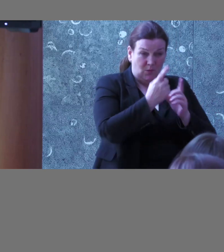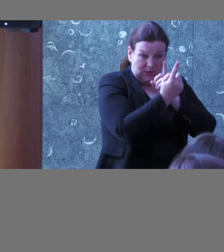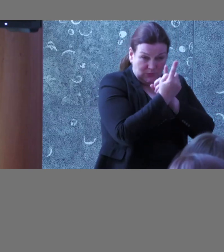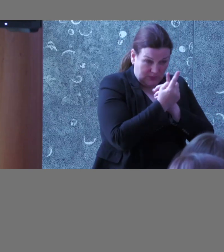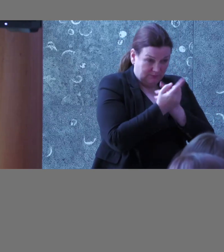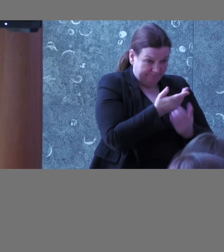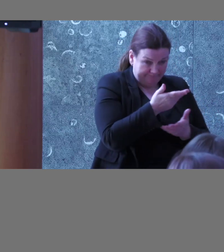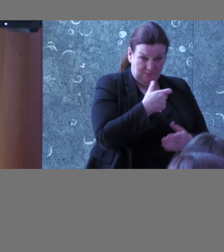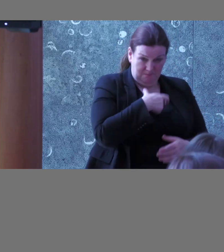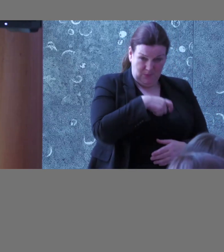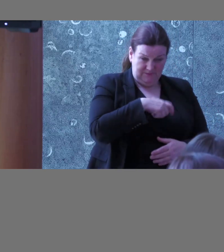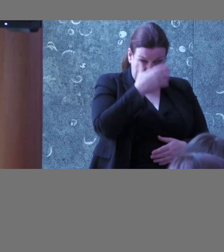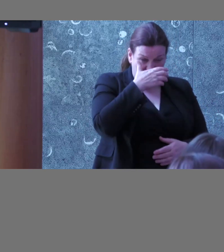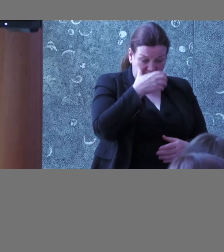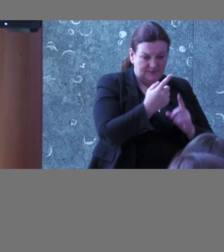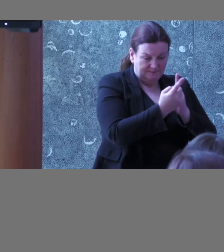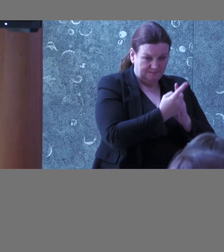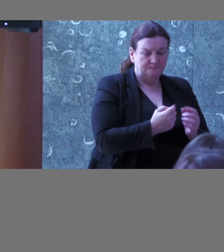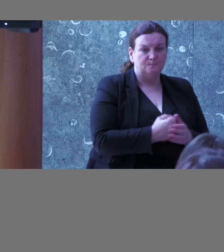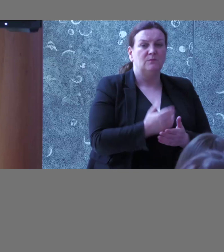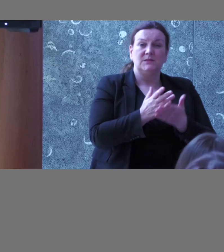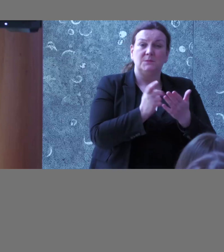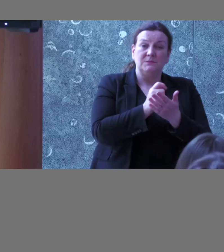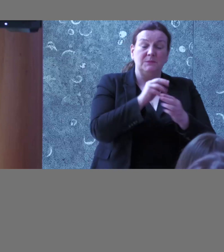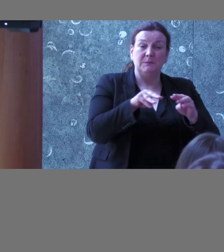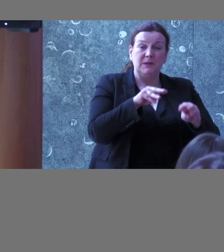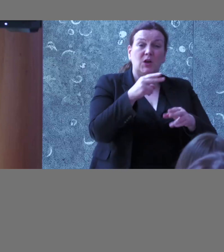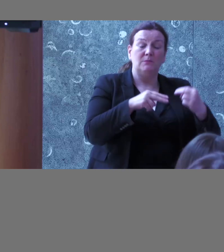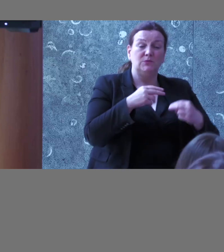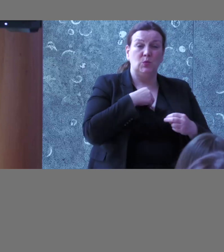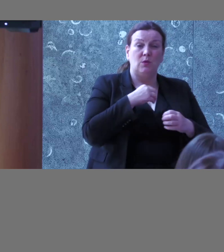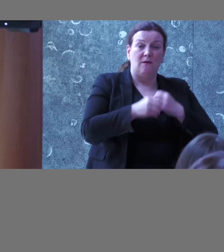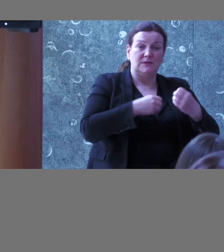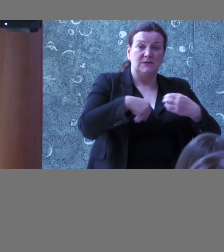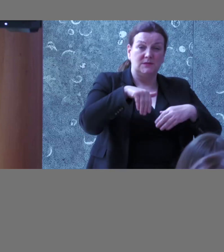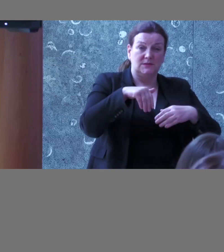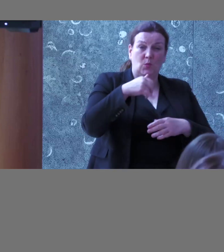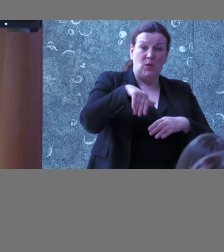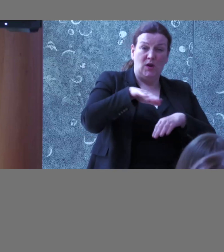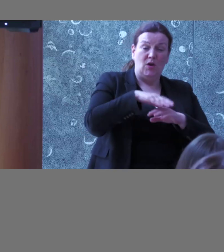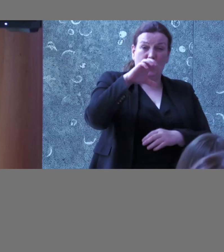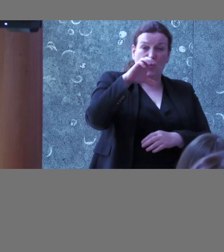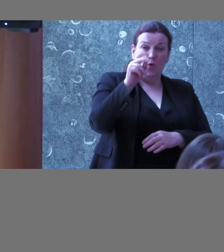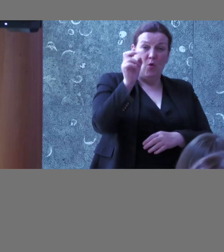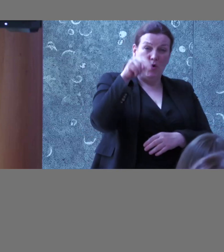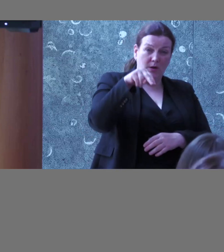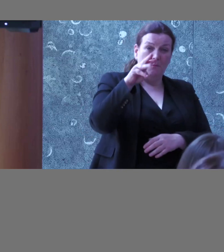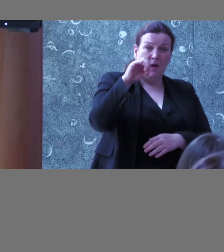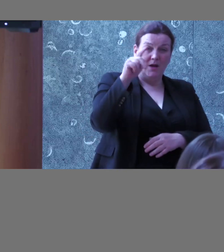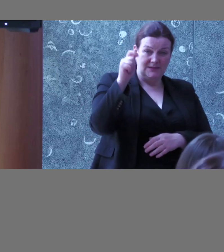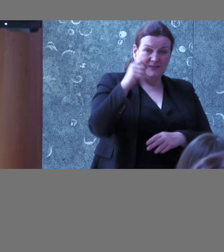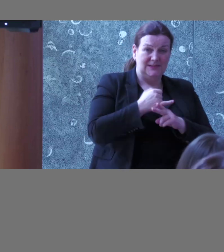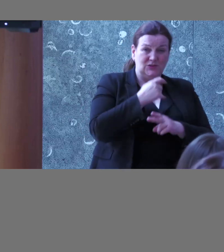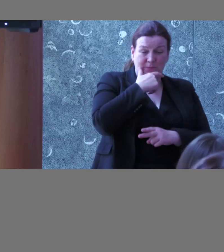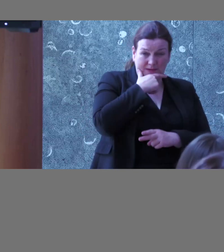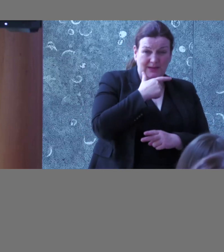We often have users come into our offices in Quirn Market in Dublin, and we're also working on getting